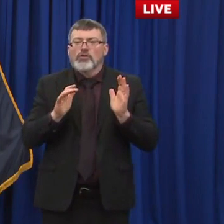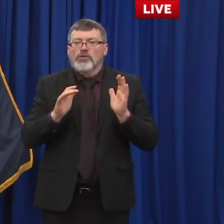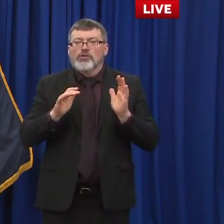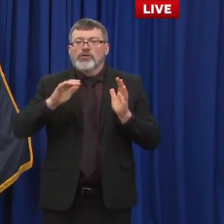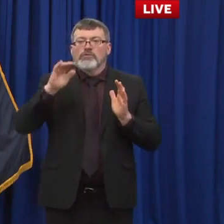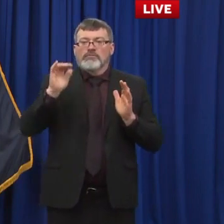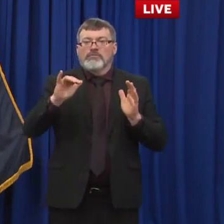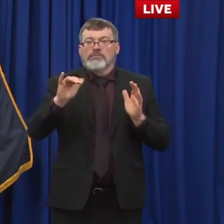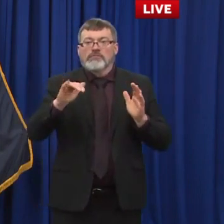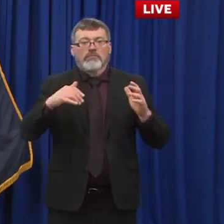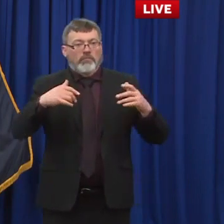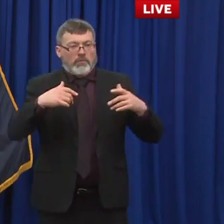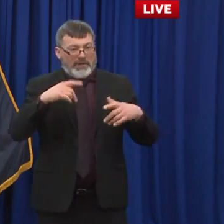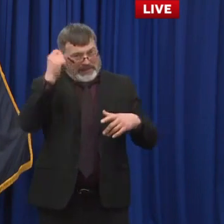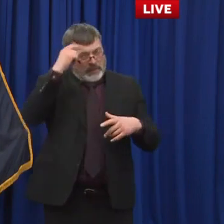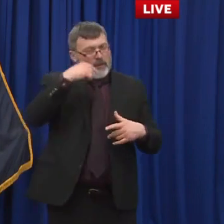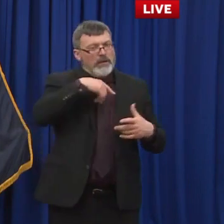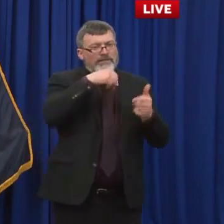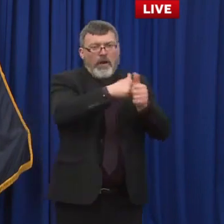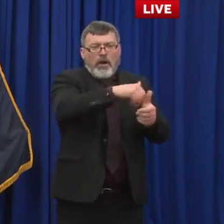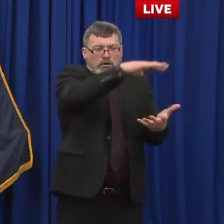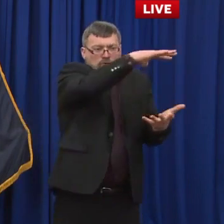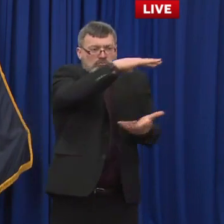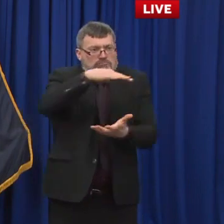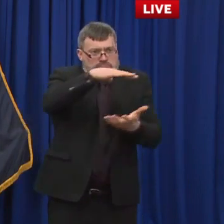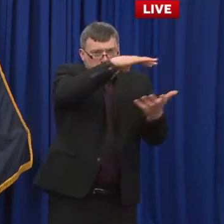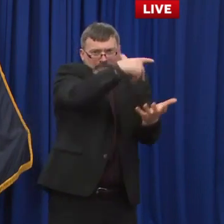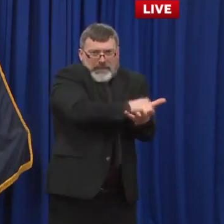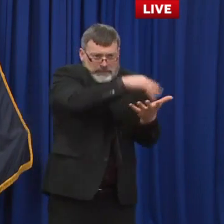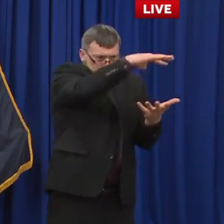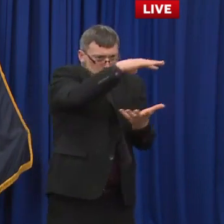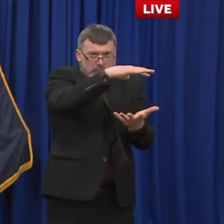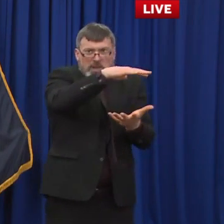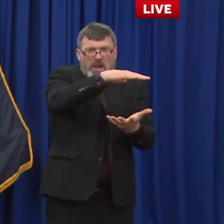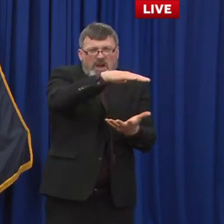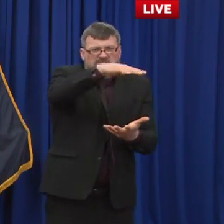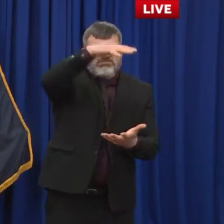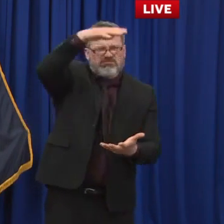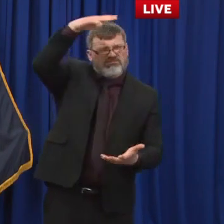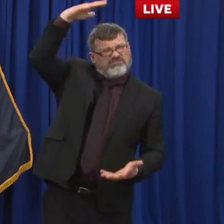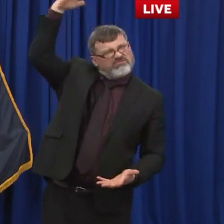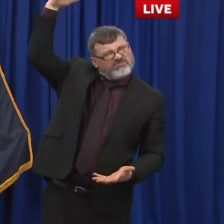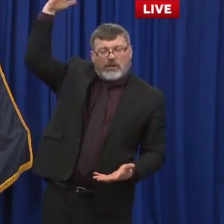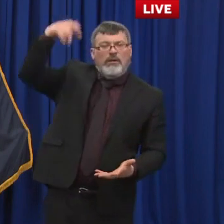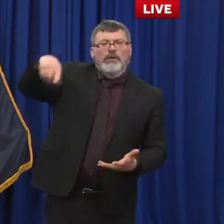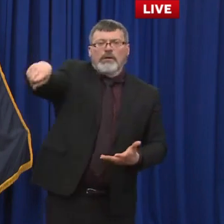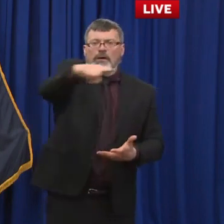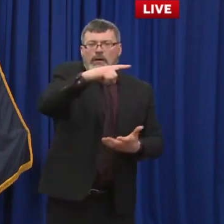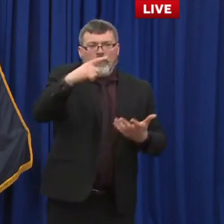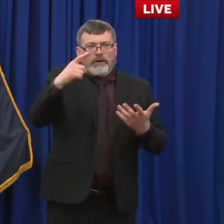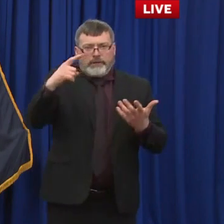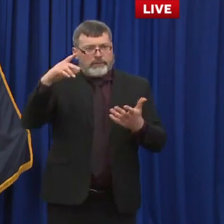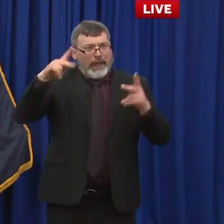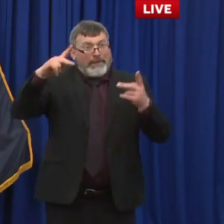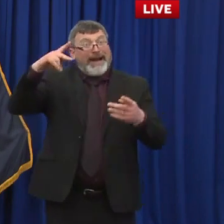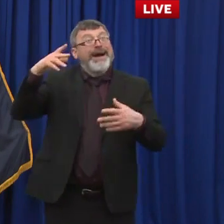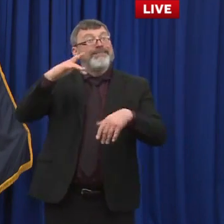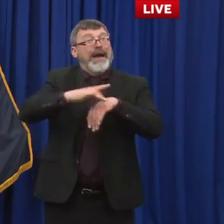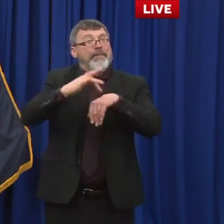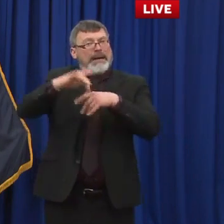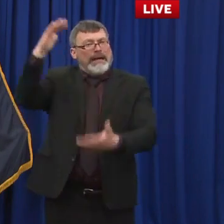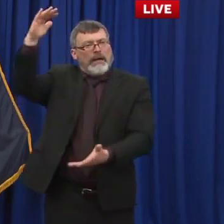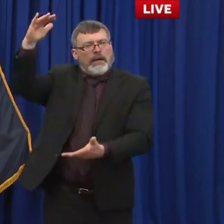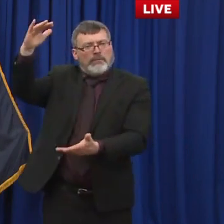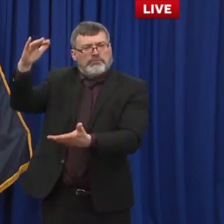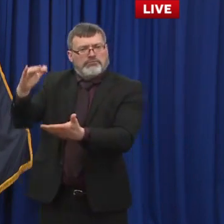of I want that vaccine I want this vaccine I want it at this time I want it at that time and that kind of flexibility hopefully will provide more opportunity